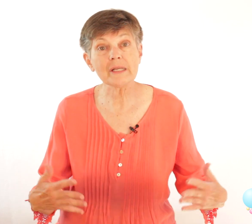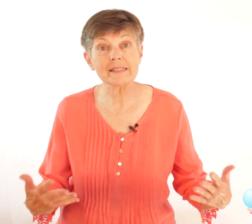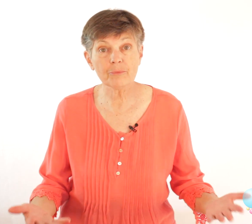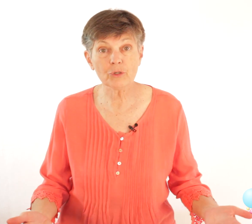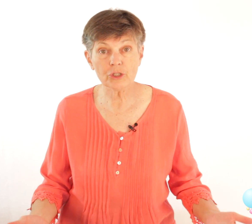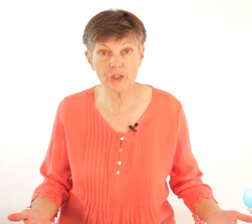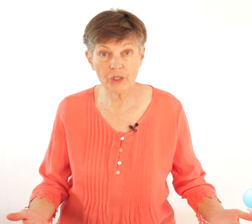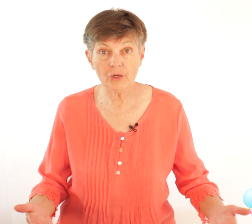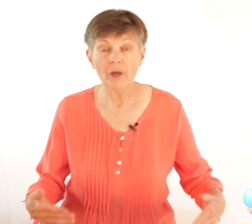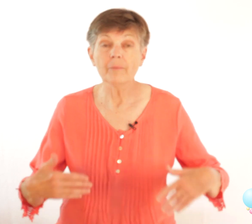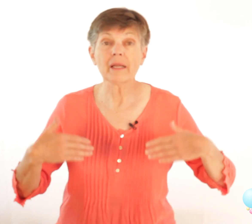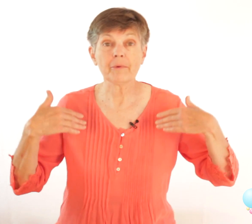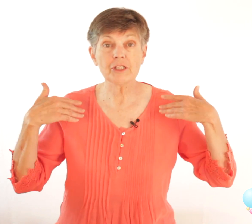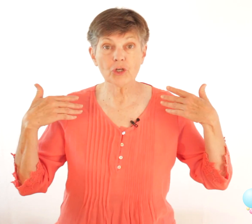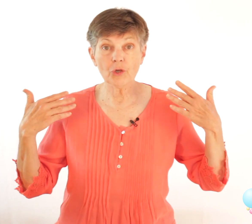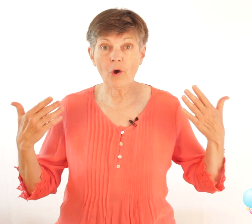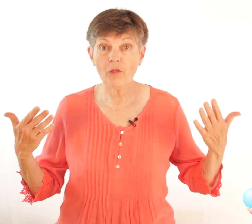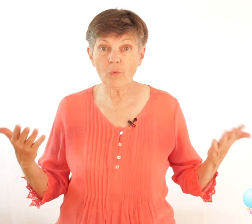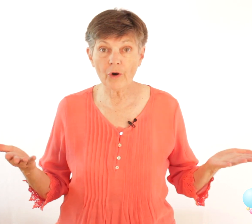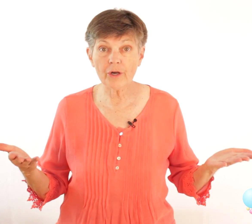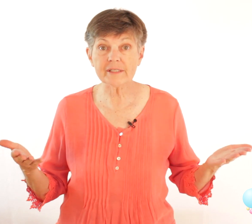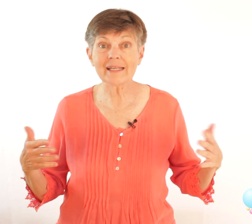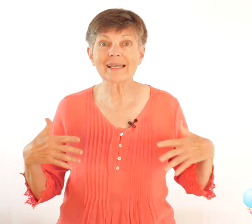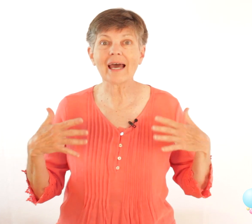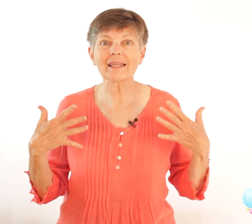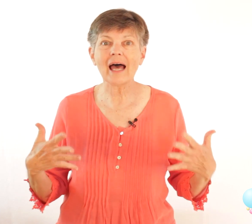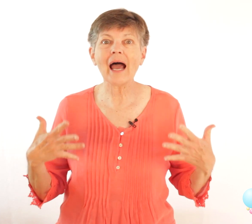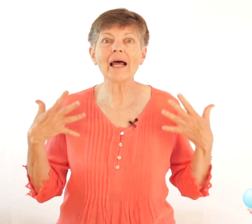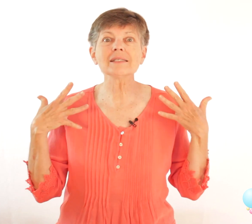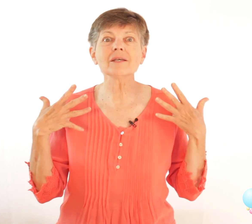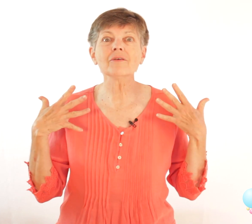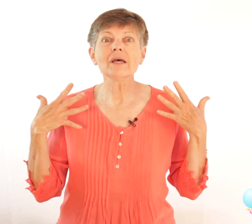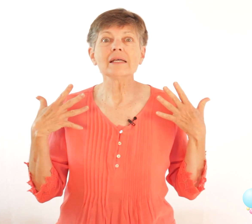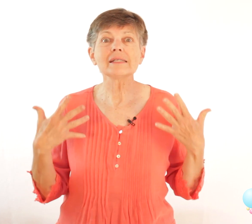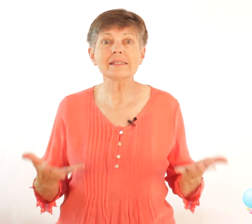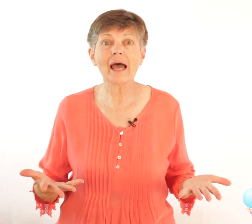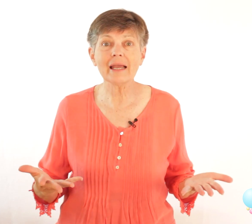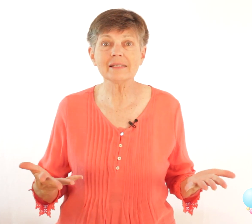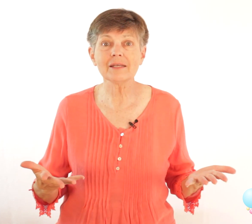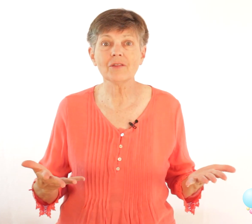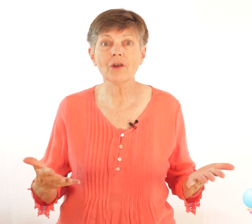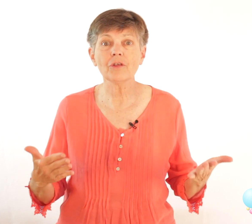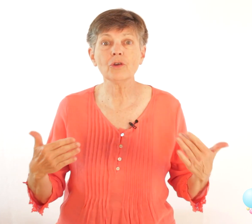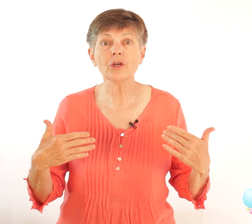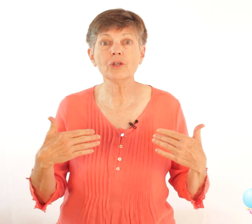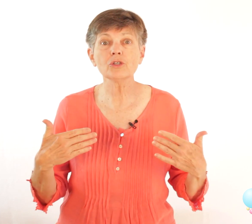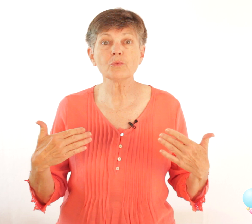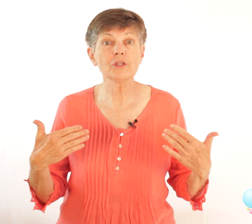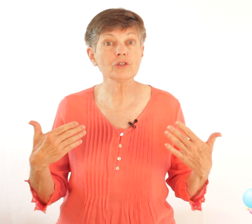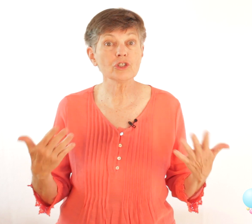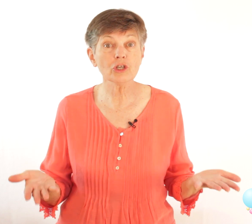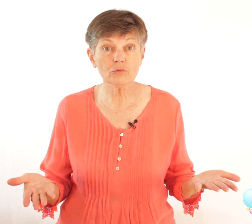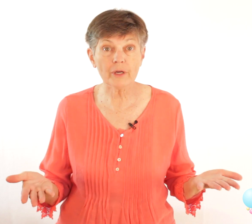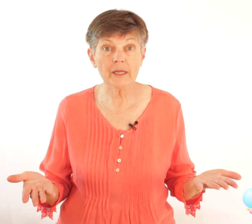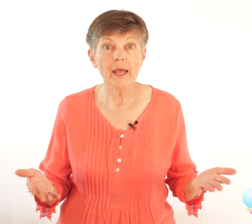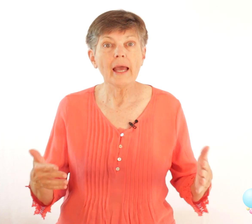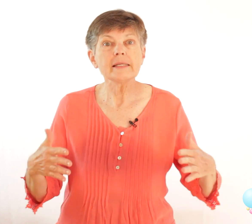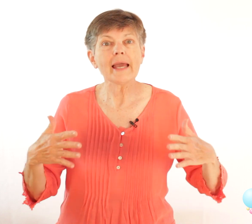pretty simple to do but I'm going to show you all the words and it's got lots of signs in there that you can use with your children to